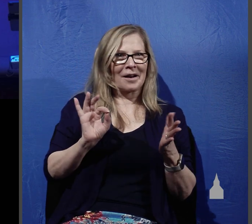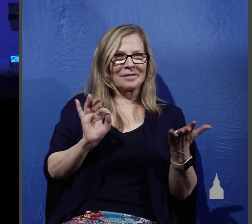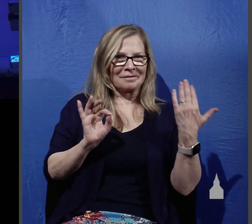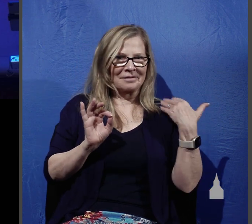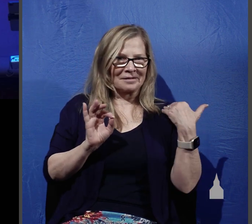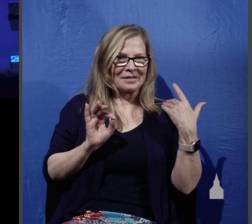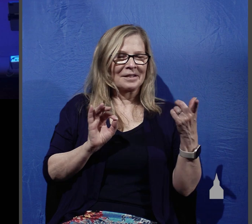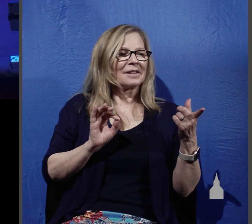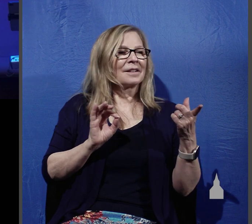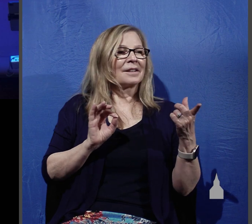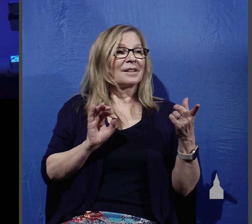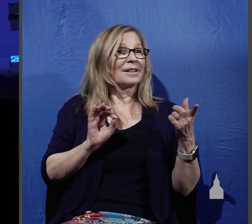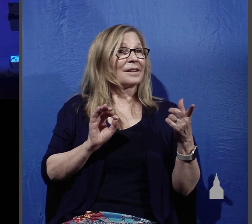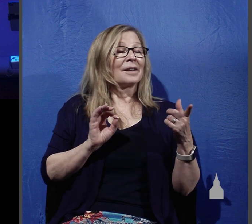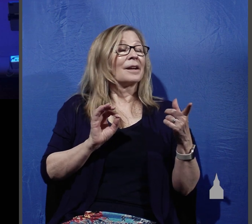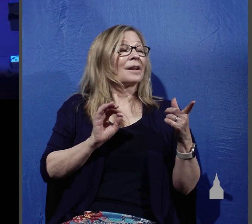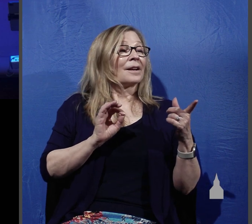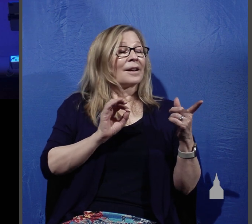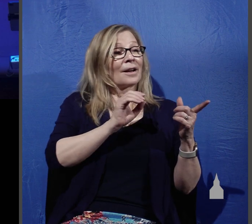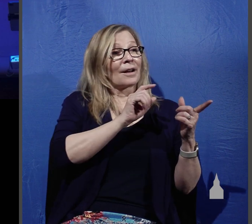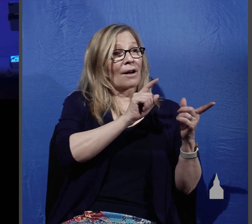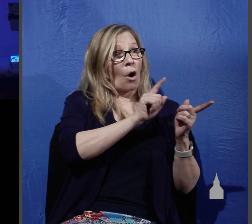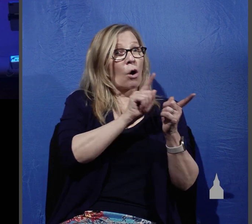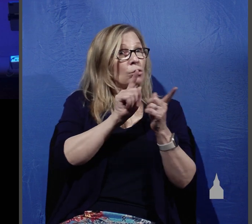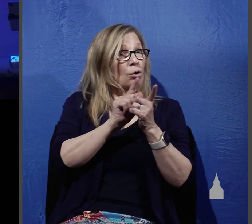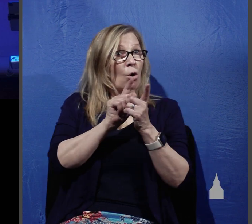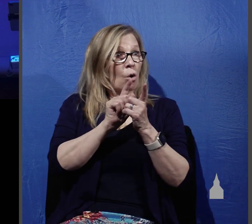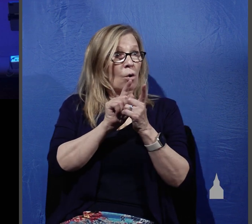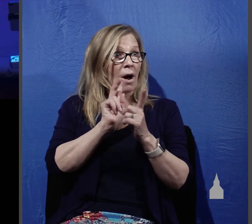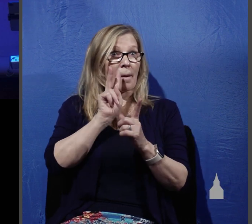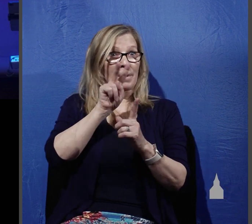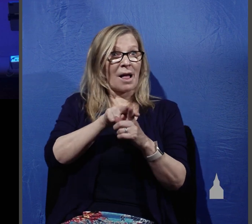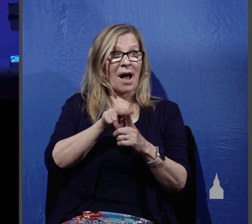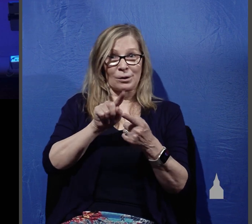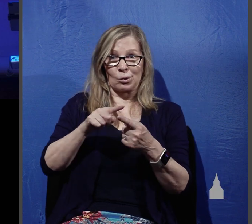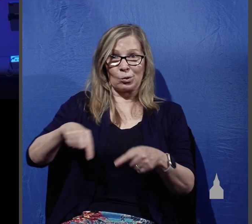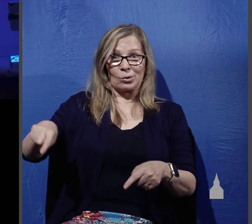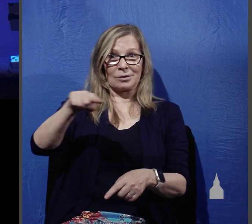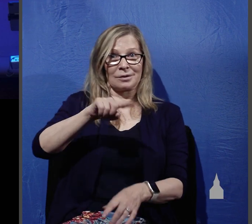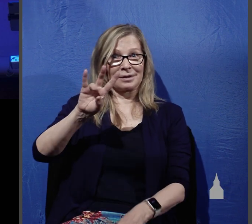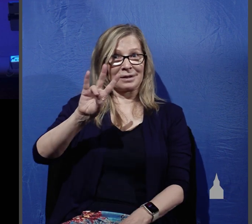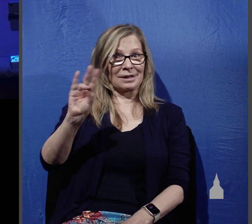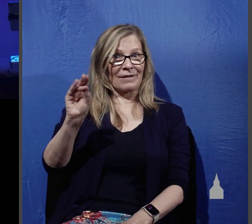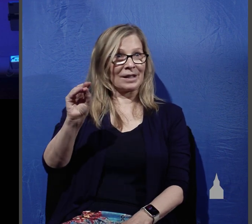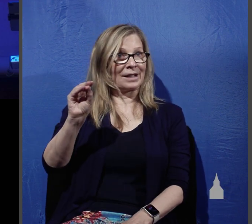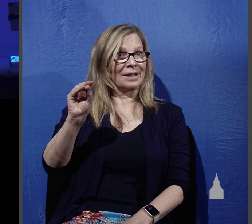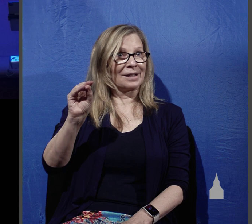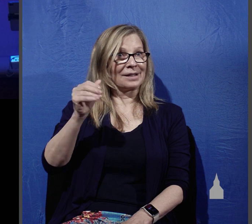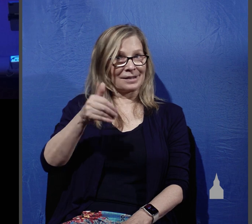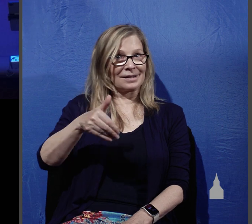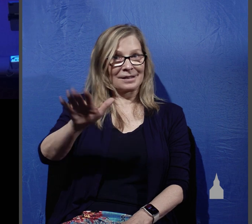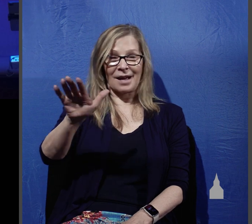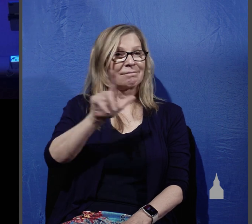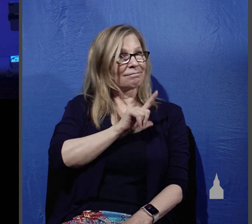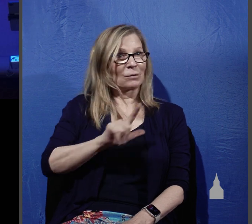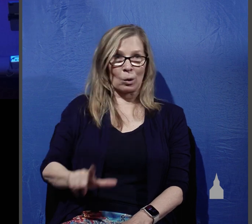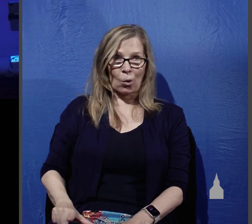to but it also applies to the 70 being sent the Lord asked the apostles